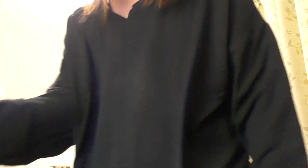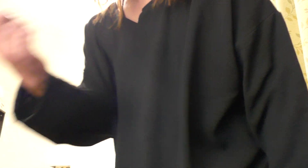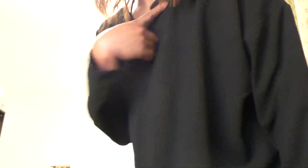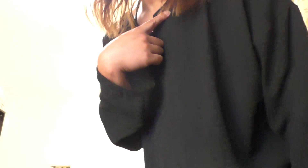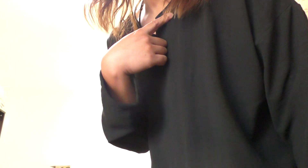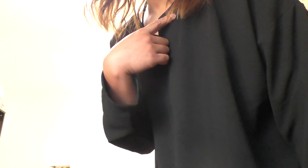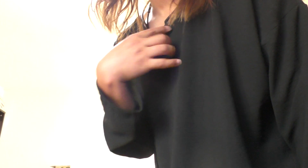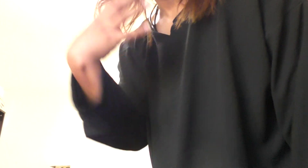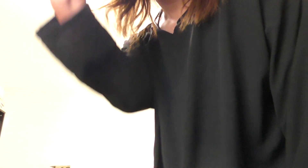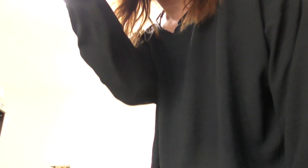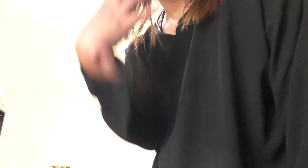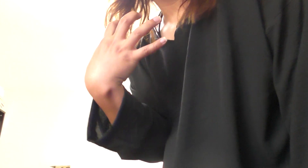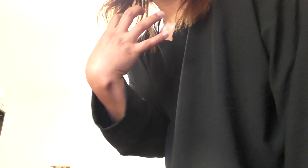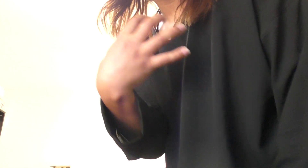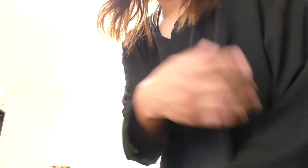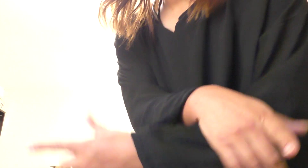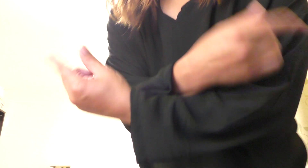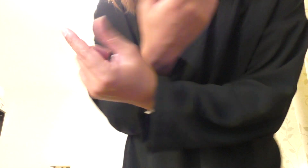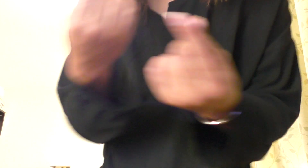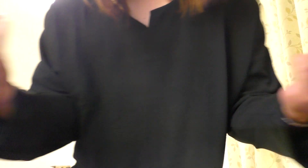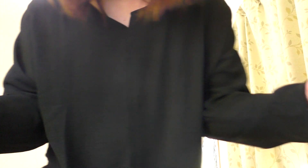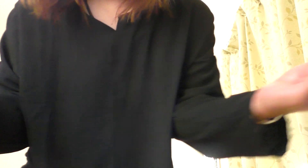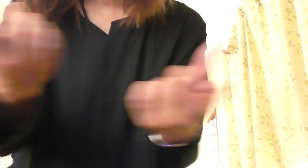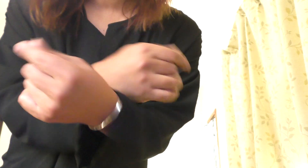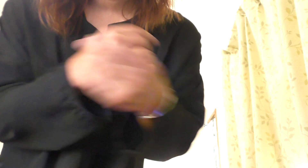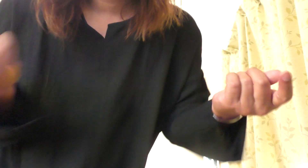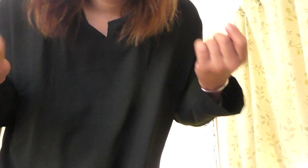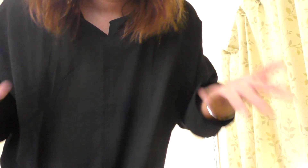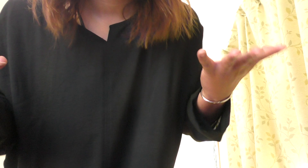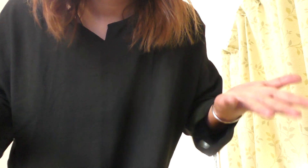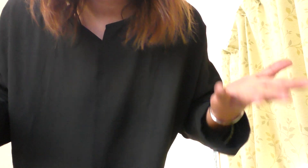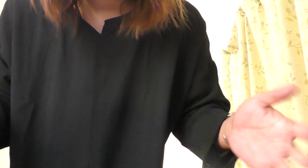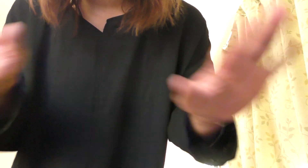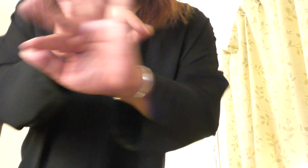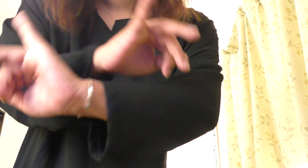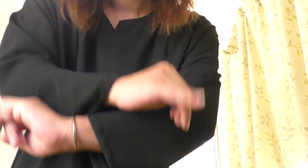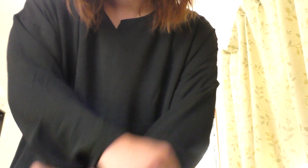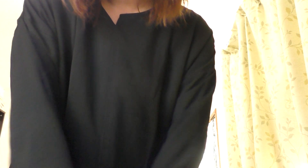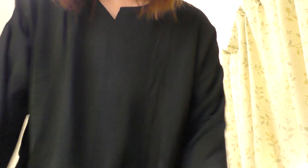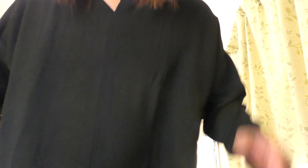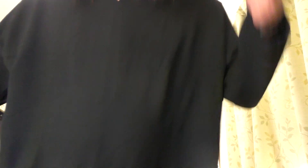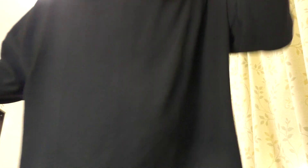me I guess I was a sugar to cry on That's,